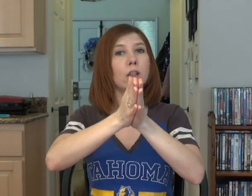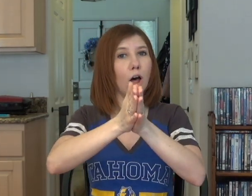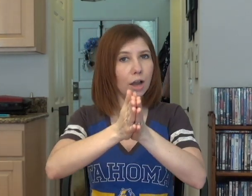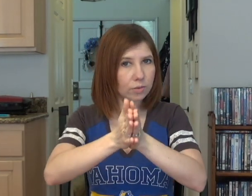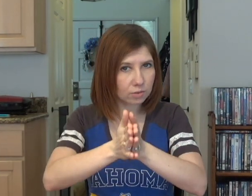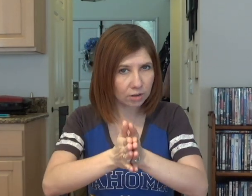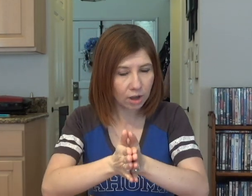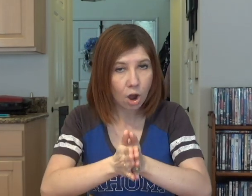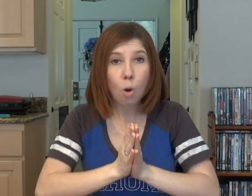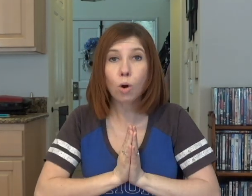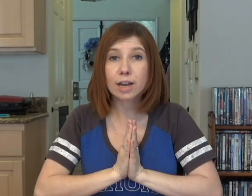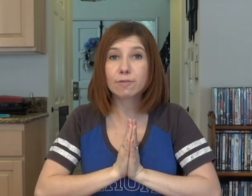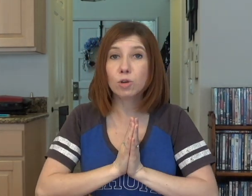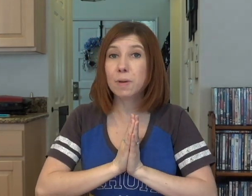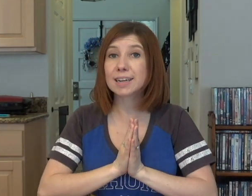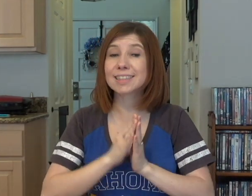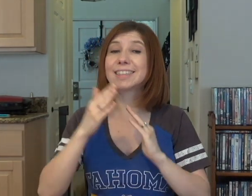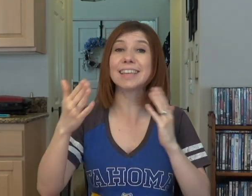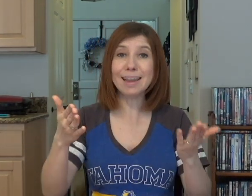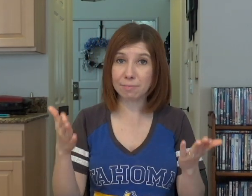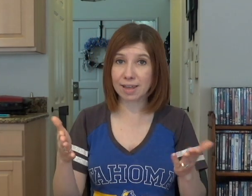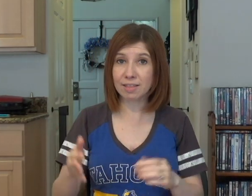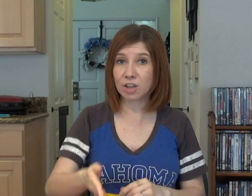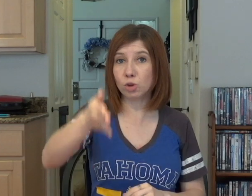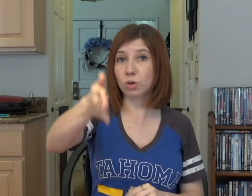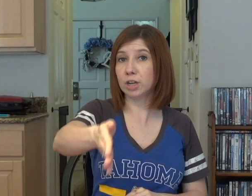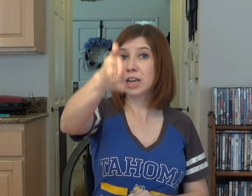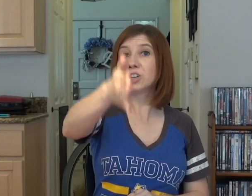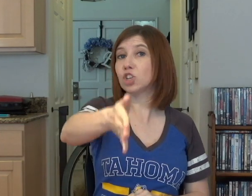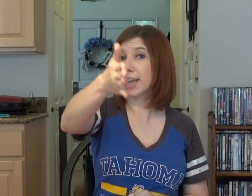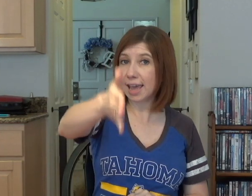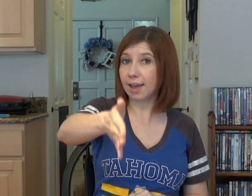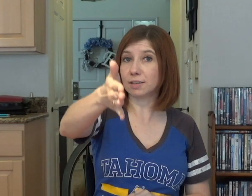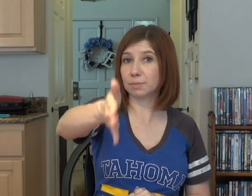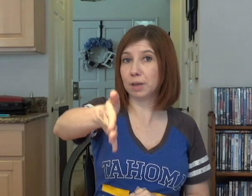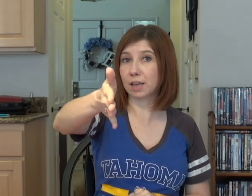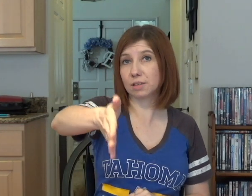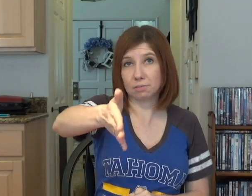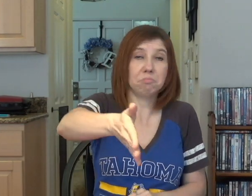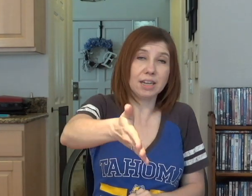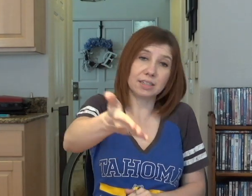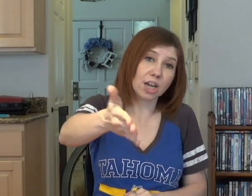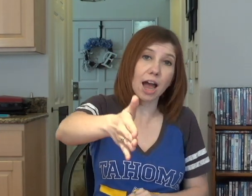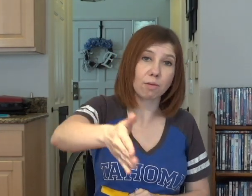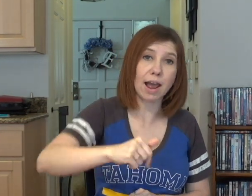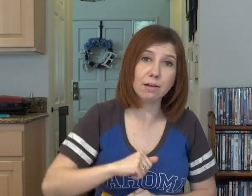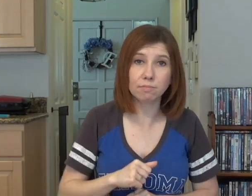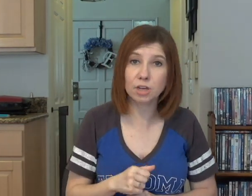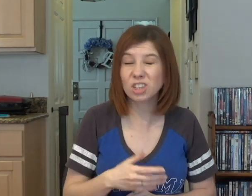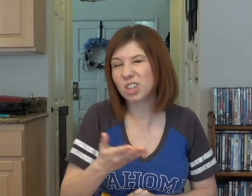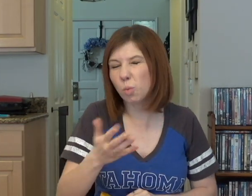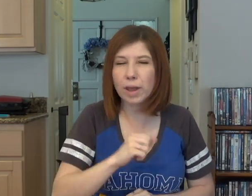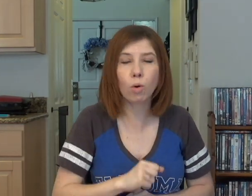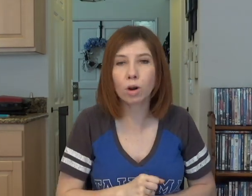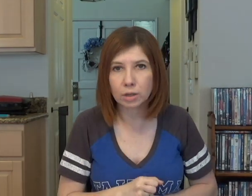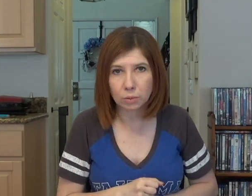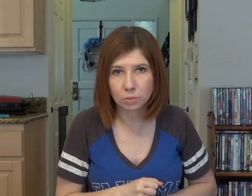lost. Or if you picked the same thing, then you could shake hands because it's a tie, right? You didn't win or lose.